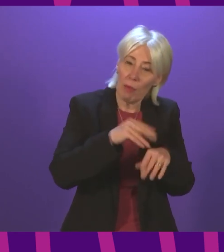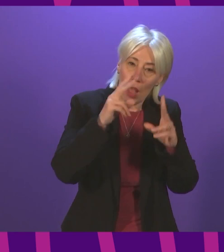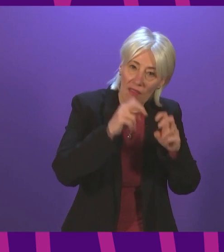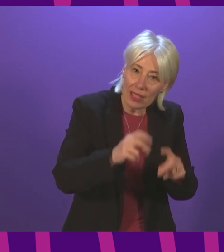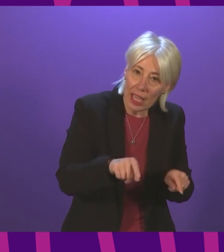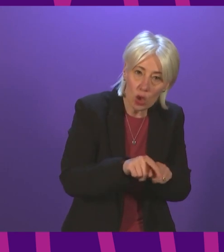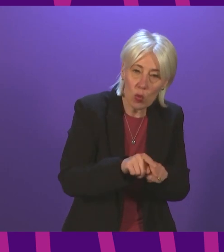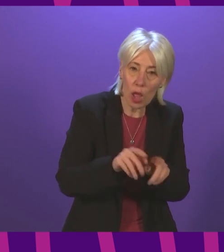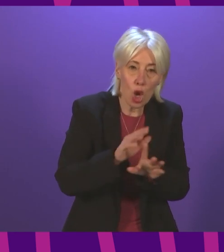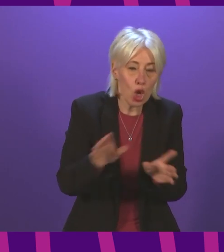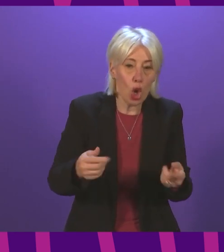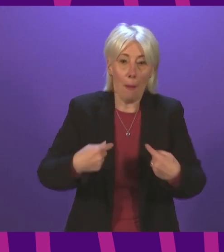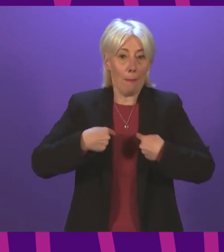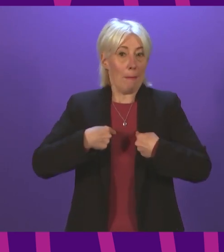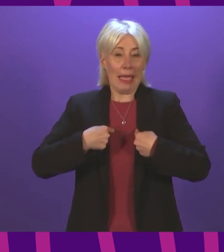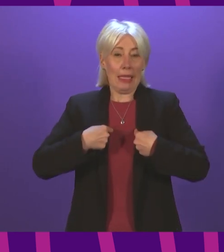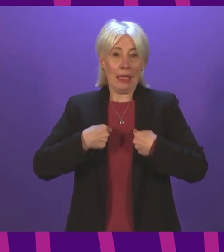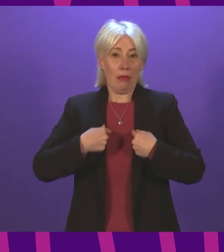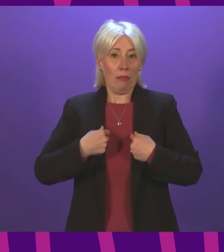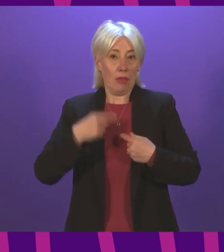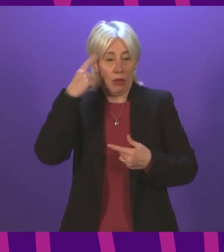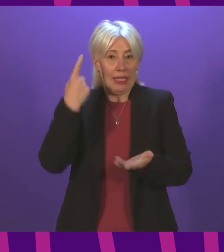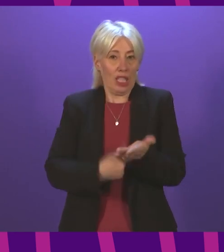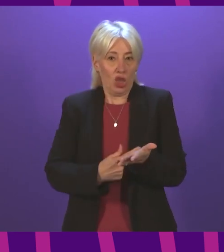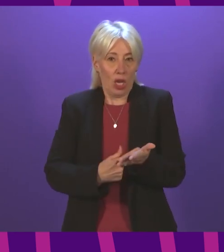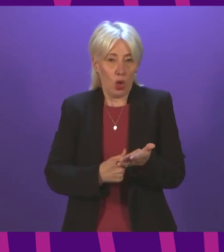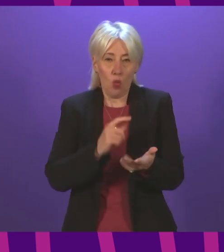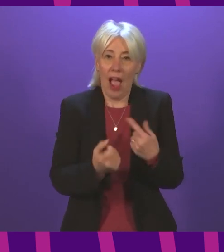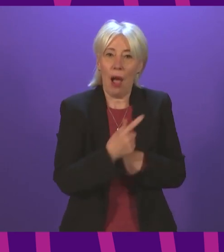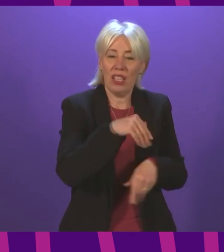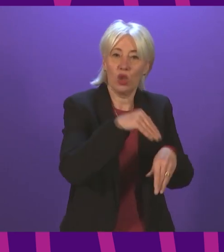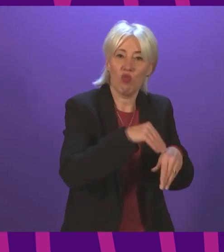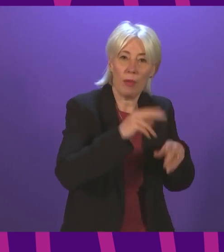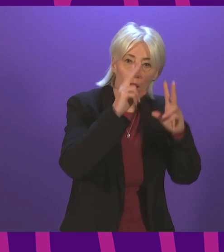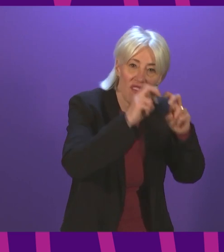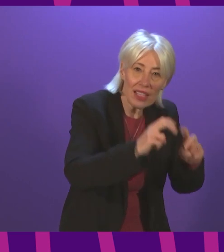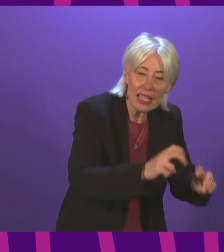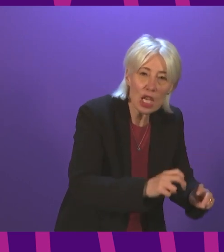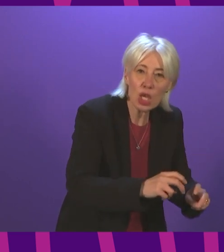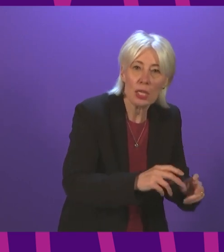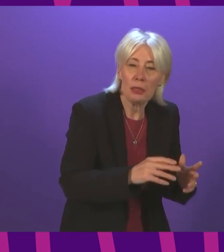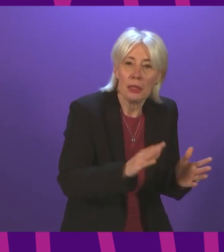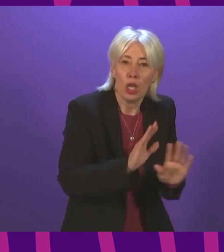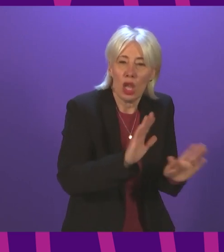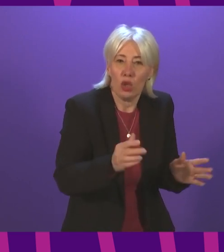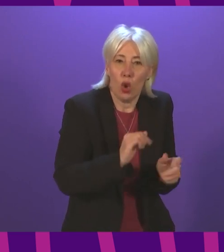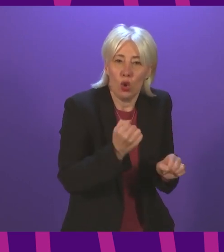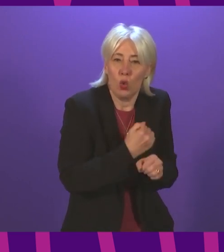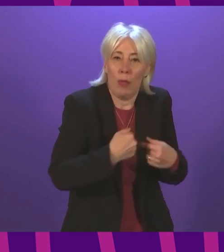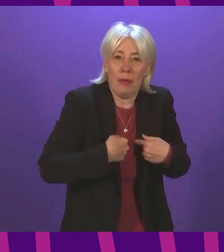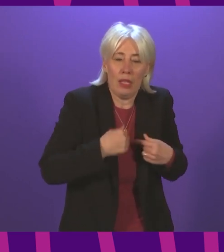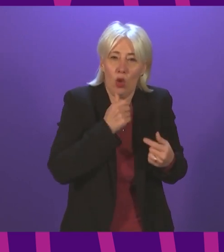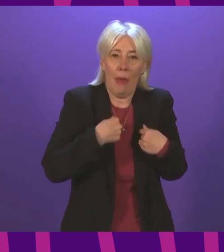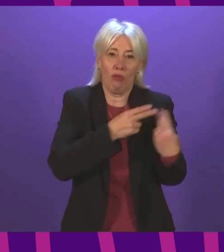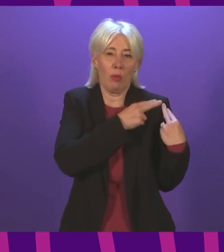is not up to me what cases are investigated from a criminal perspective and which are not. Rightly, that is not up to